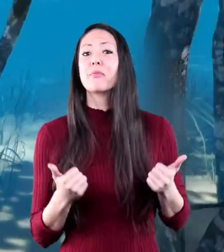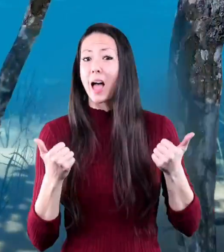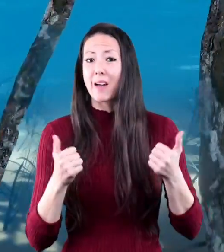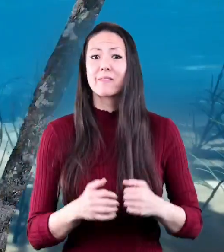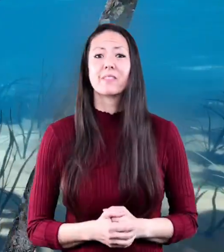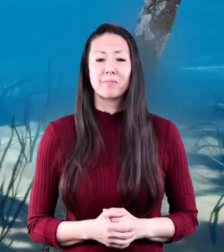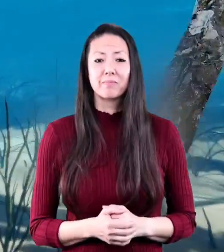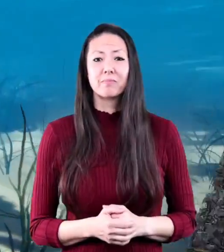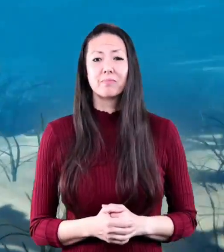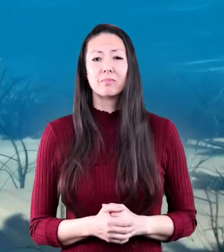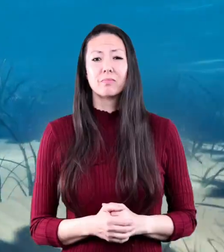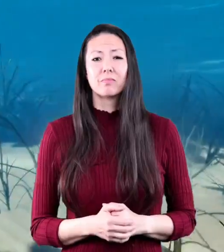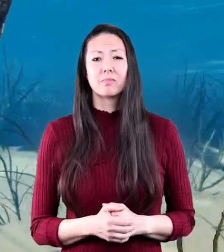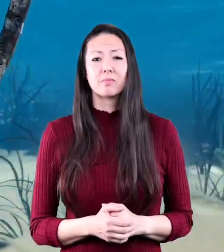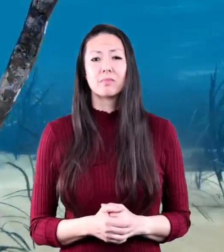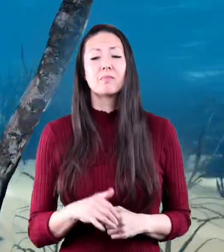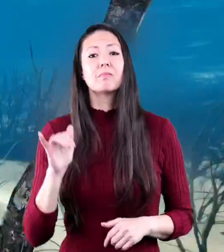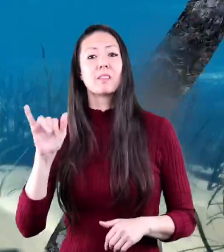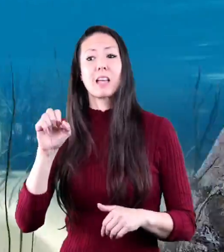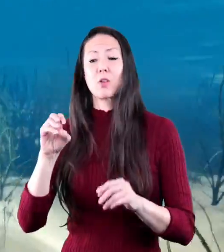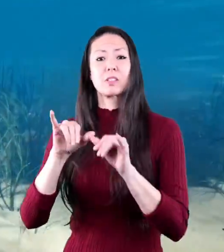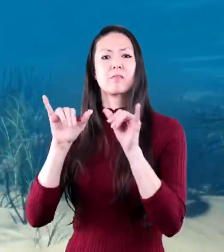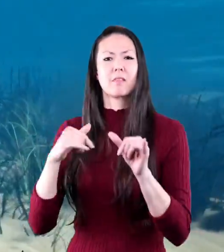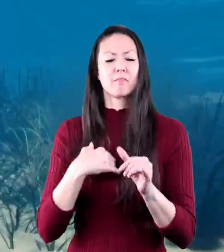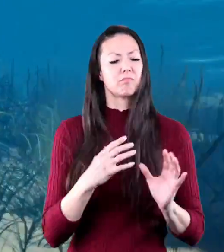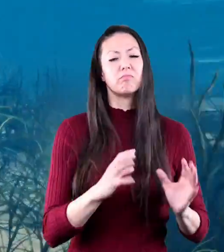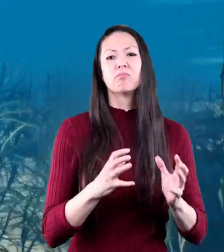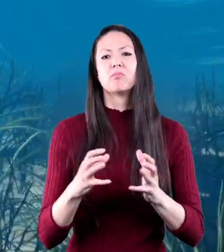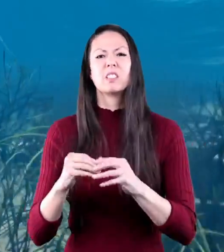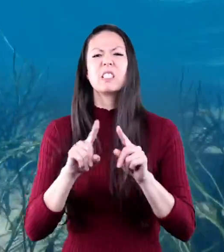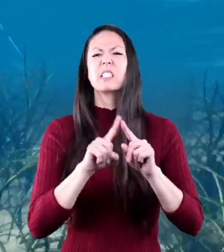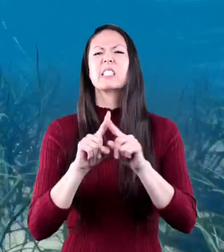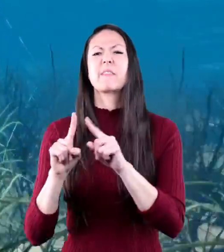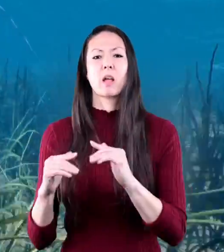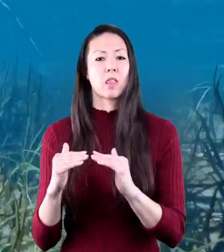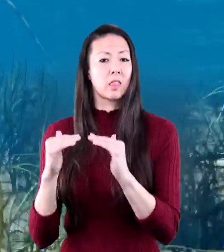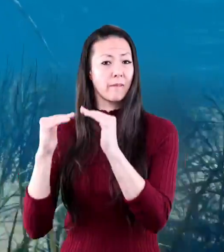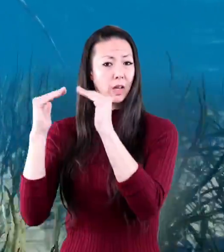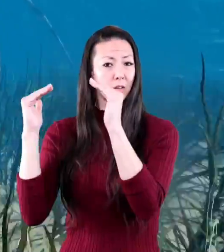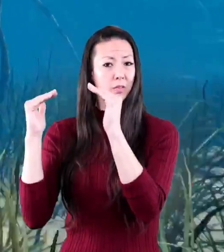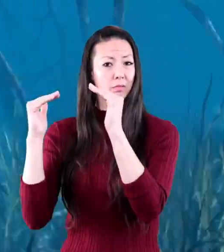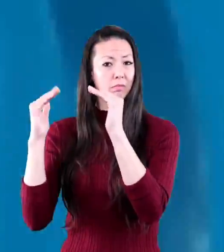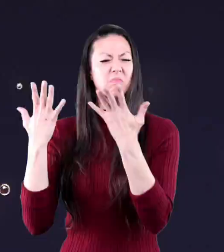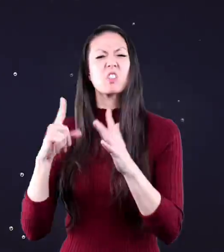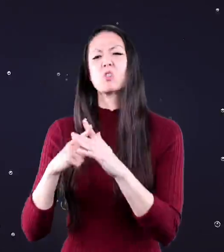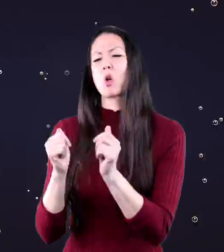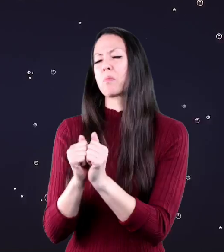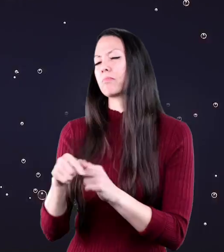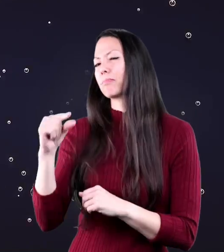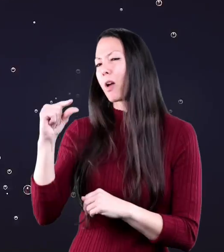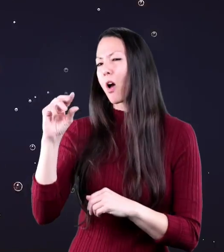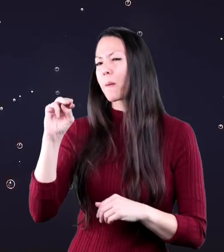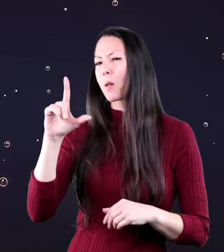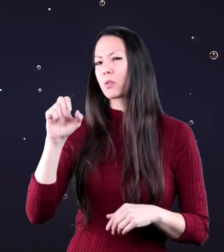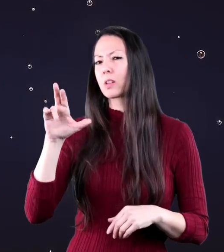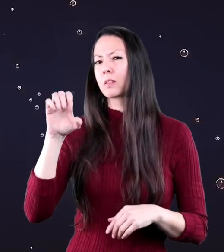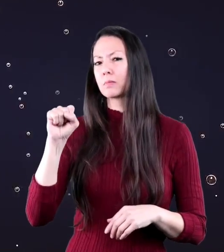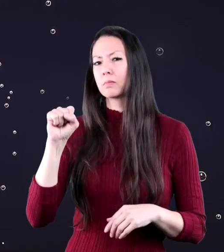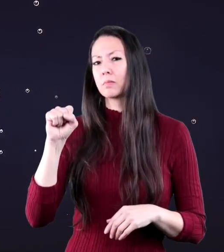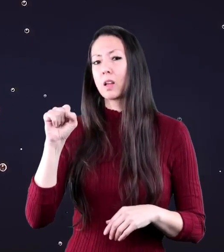survival in ecosystems things are organized in different levels starting with tiny molecules those